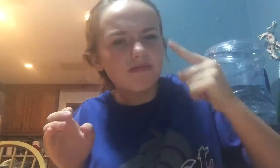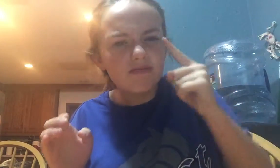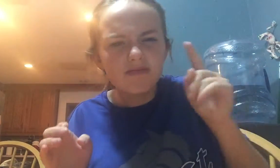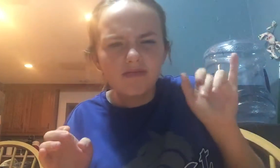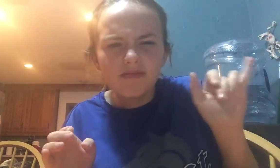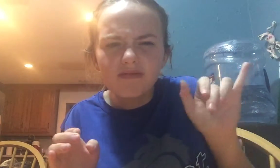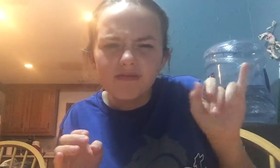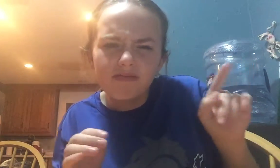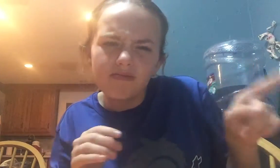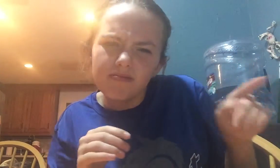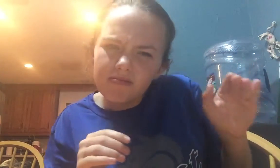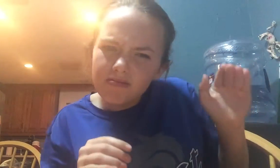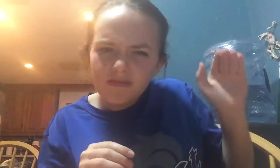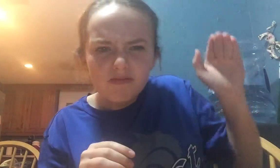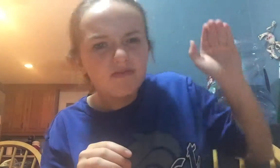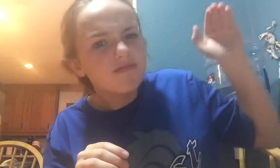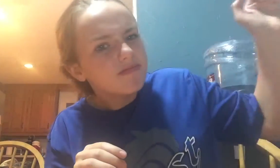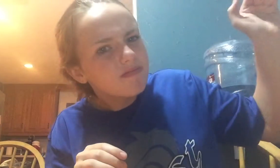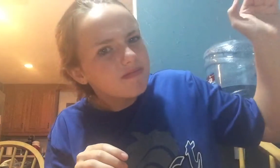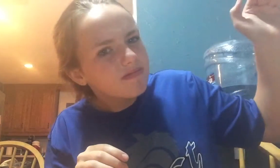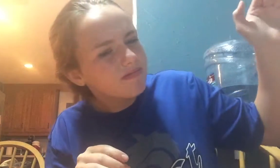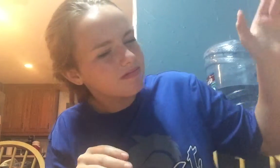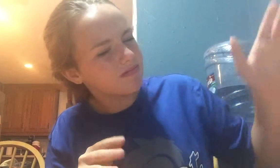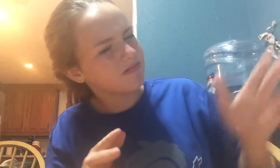So it would make her look like she was a little taller.